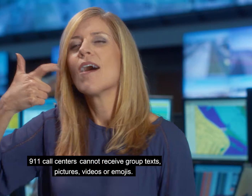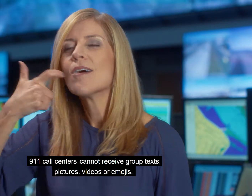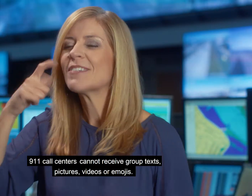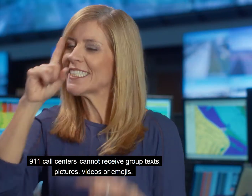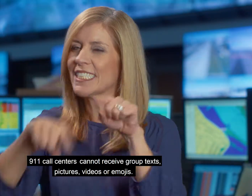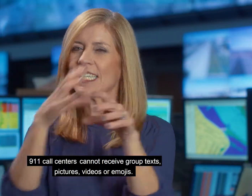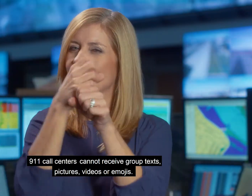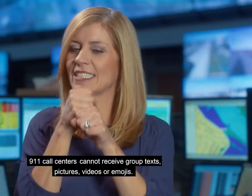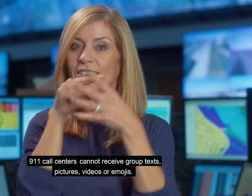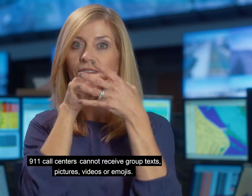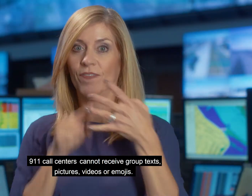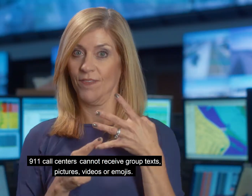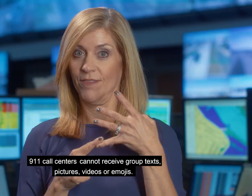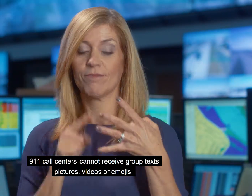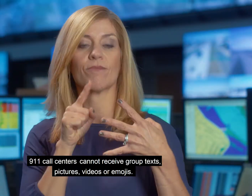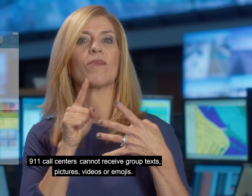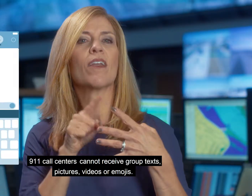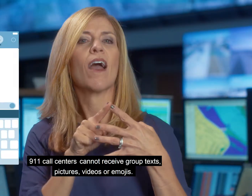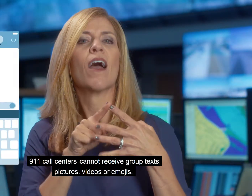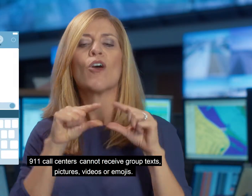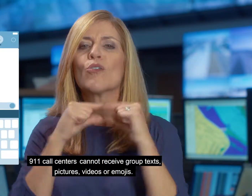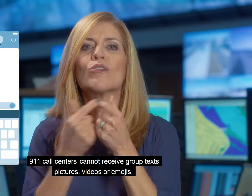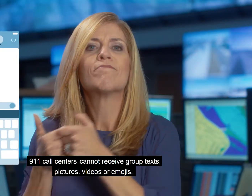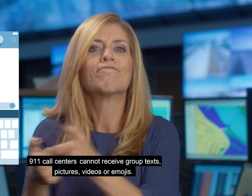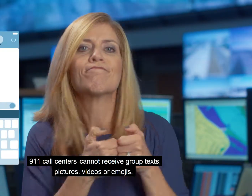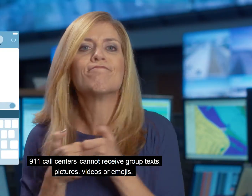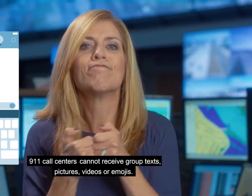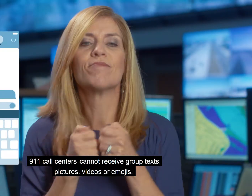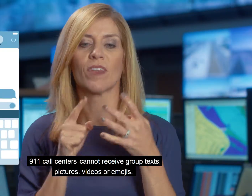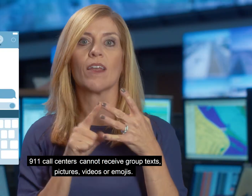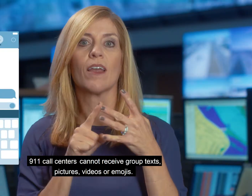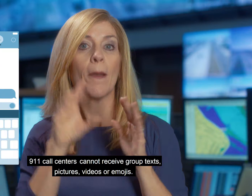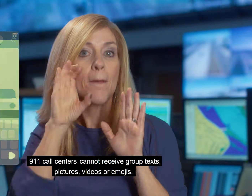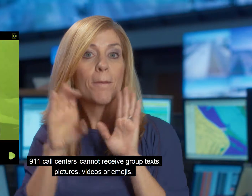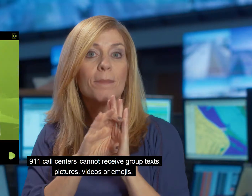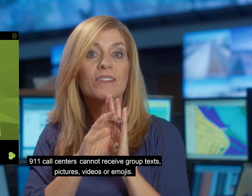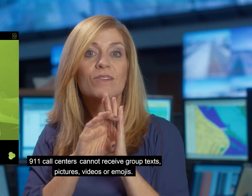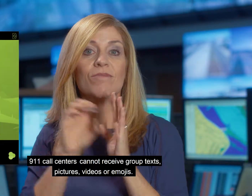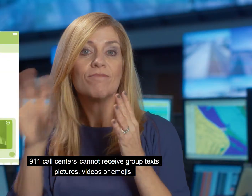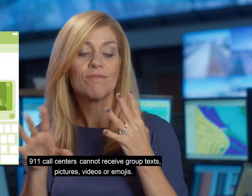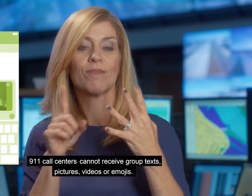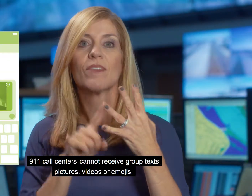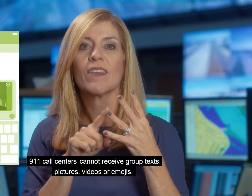911 call centers cannot receive group texts, pictures, videos,